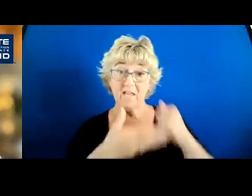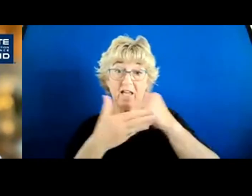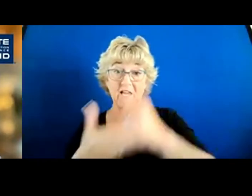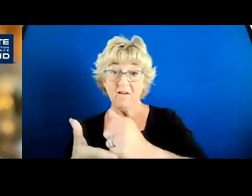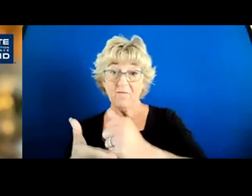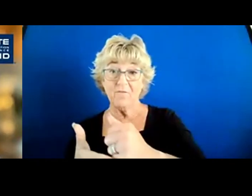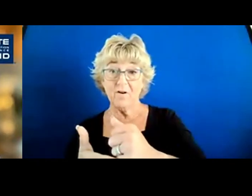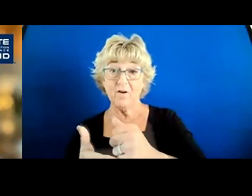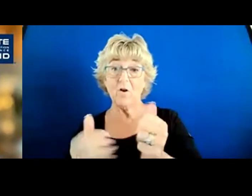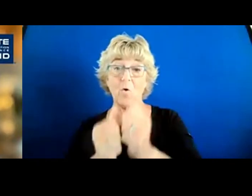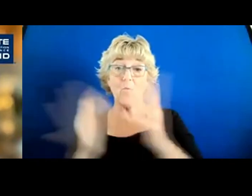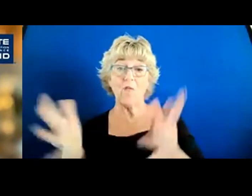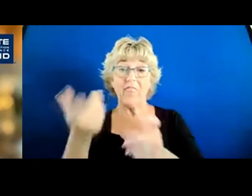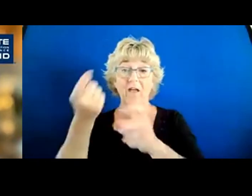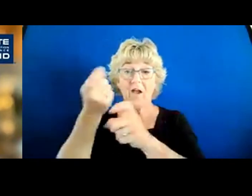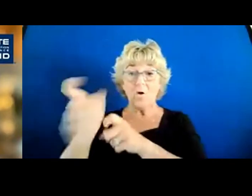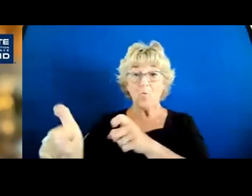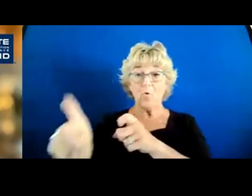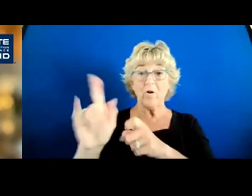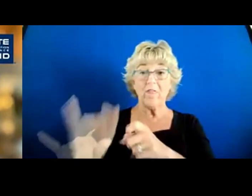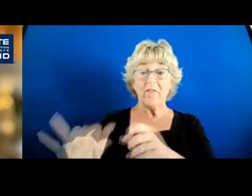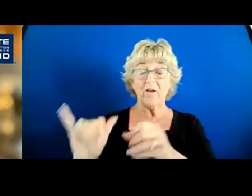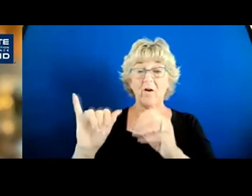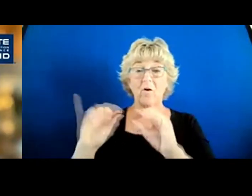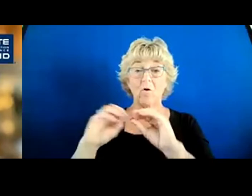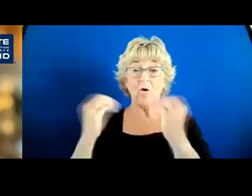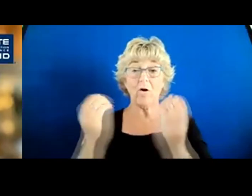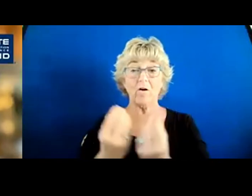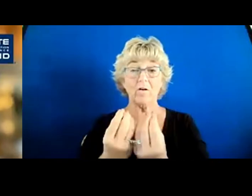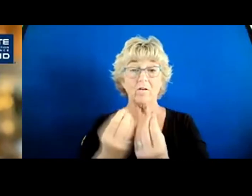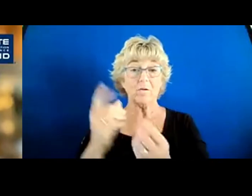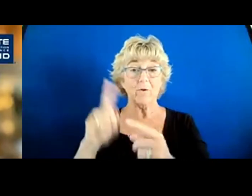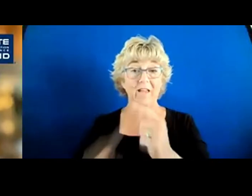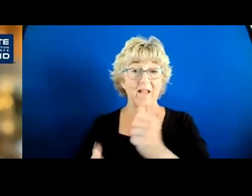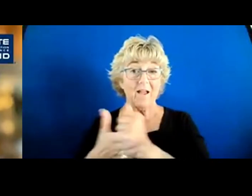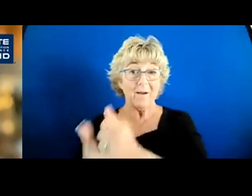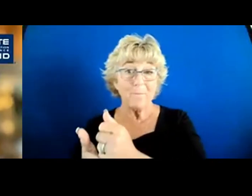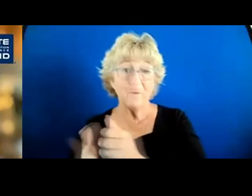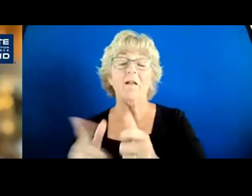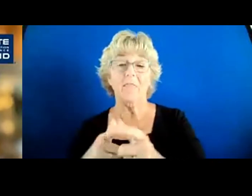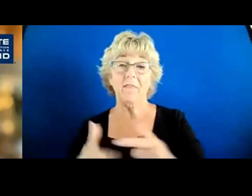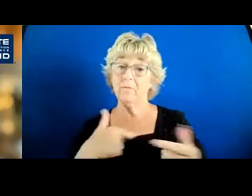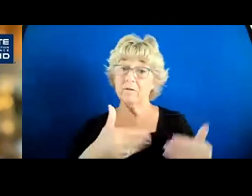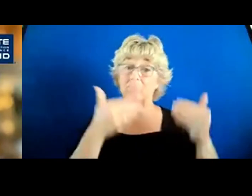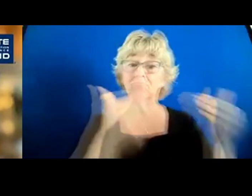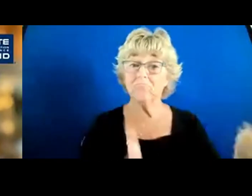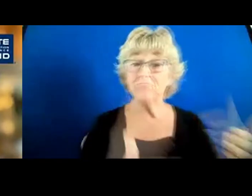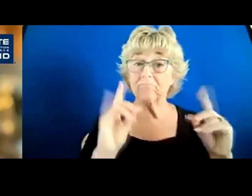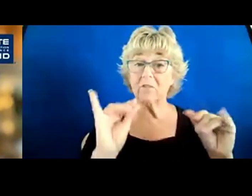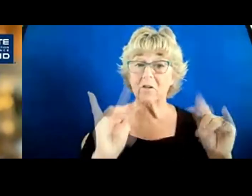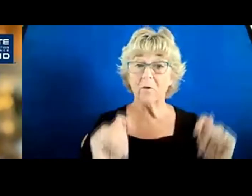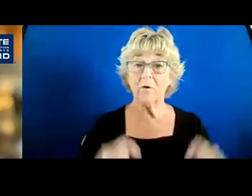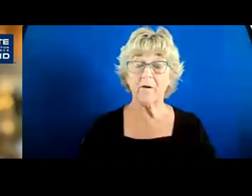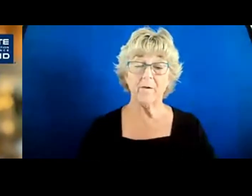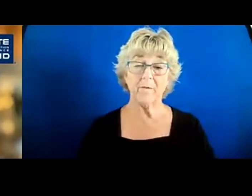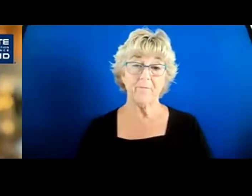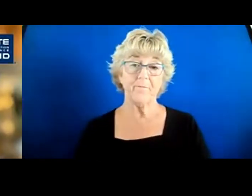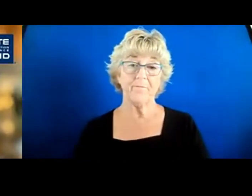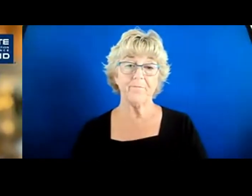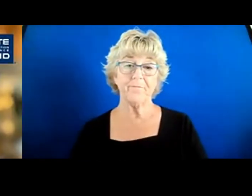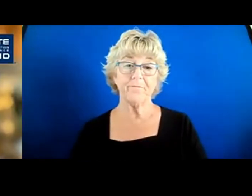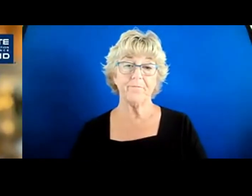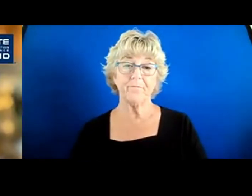you know, ruining the organization so that we couldn't ever help again, we were going to do it. Also, we see a lot of,